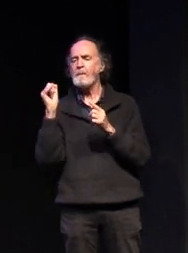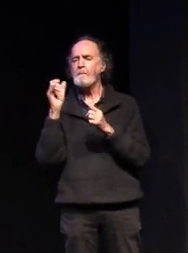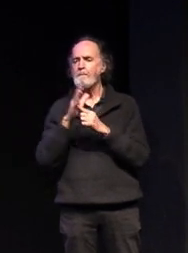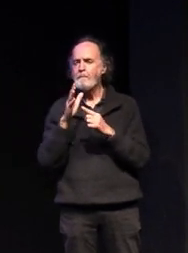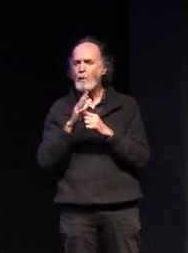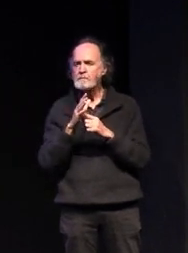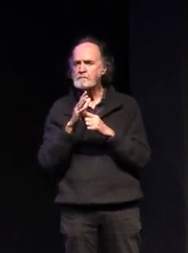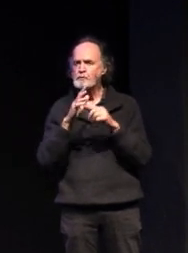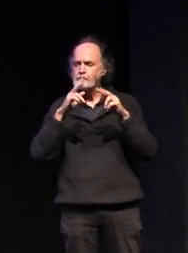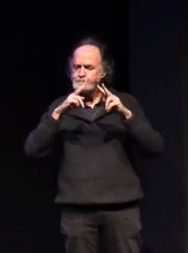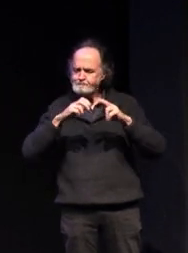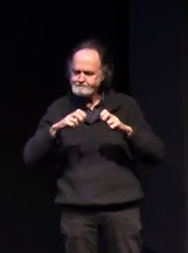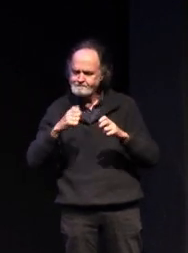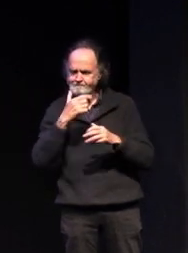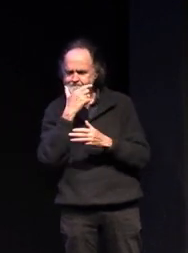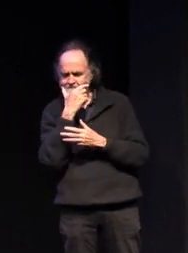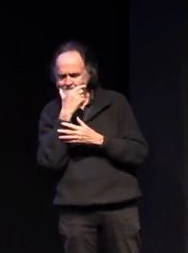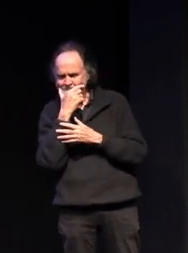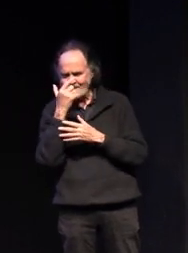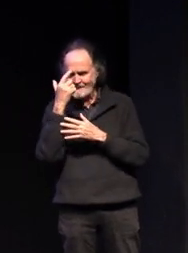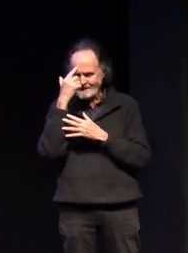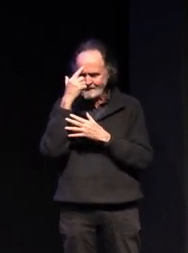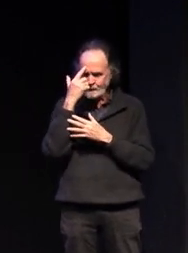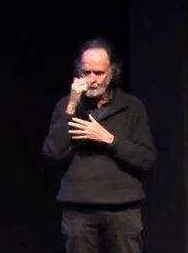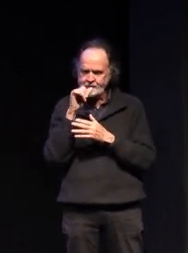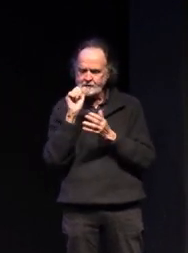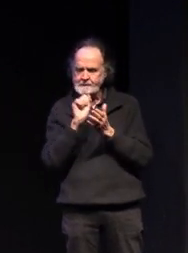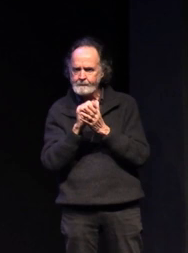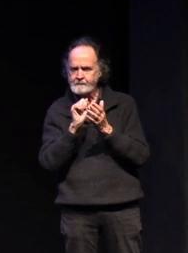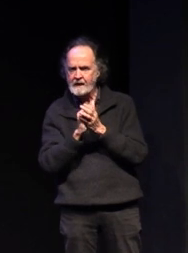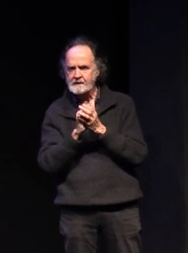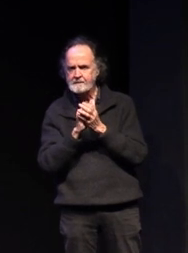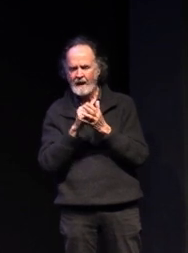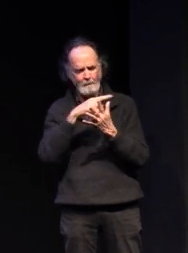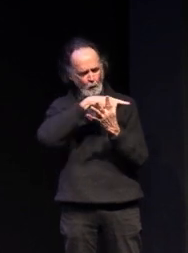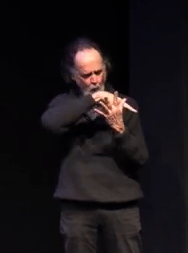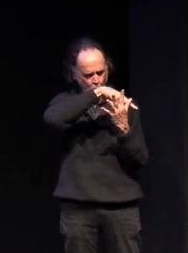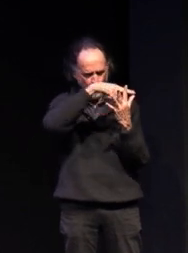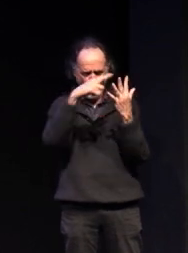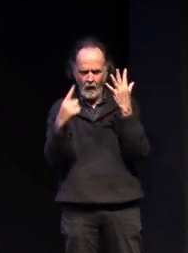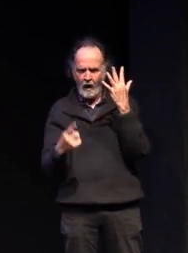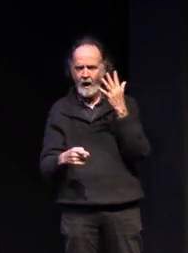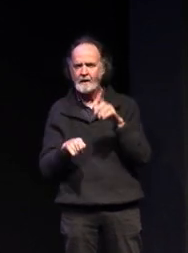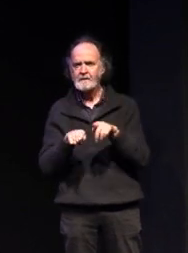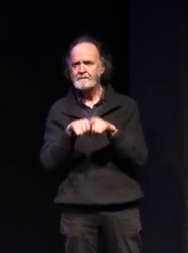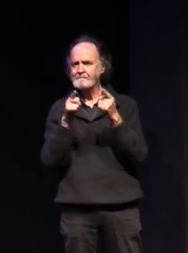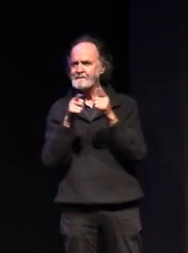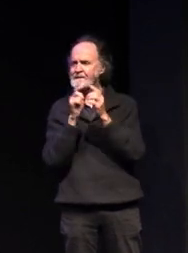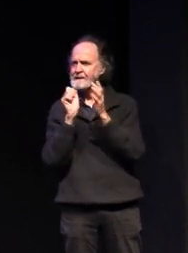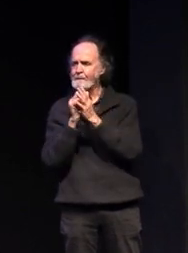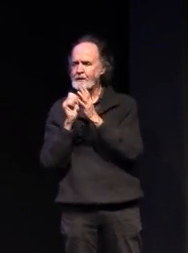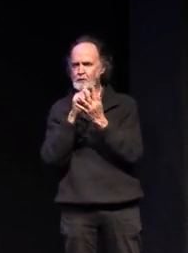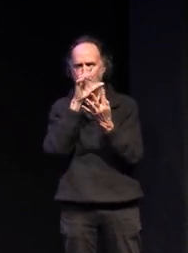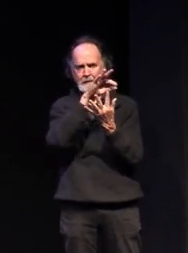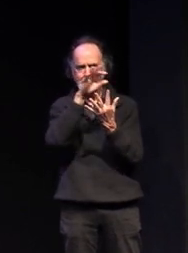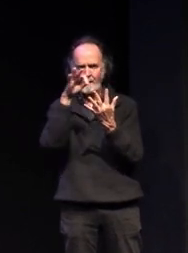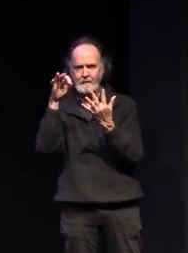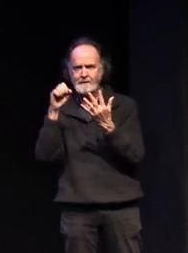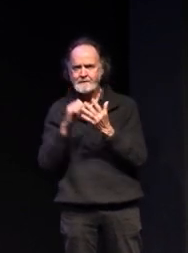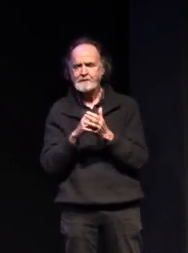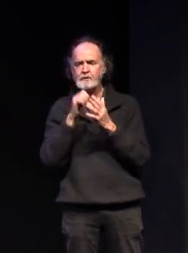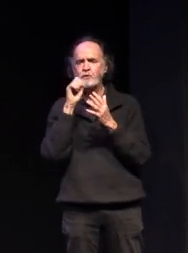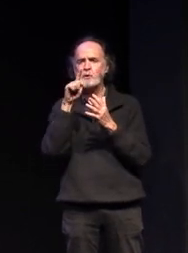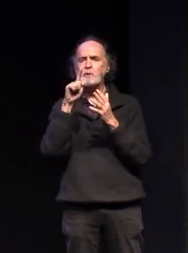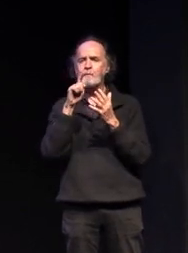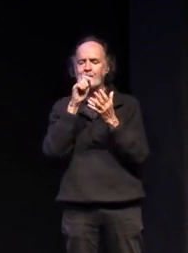vital all of our broad offerings are available to students at the moment and submitting your